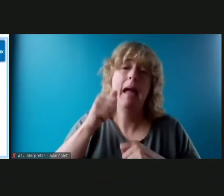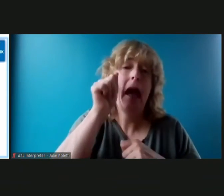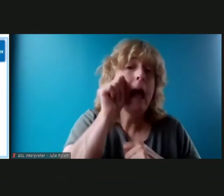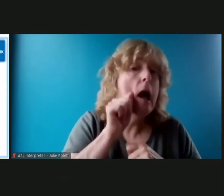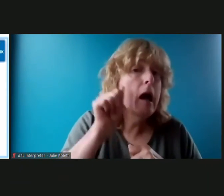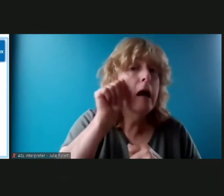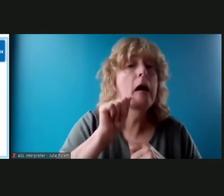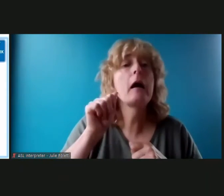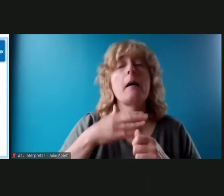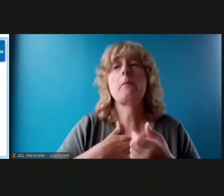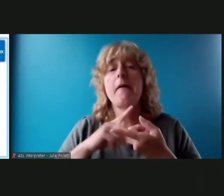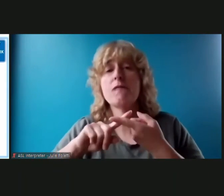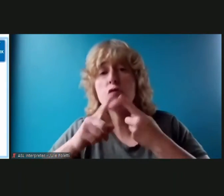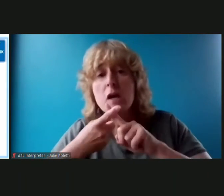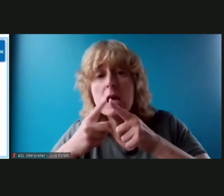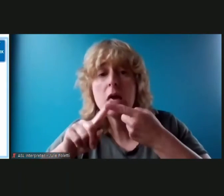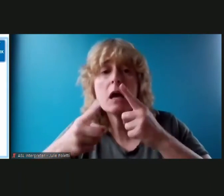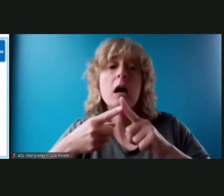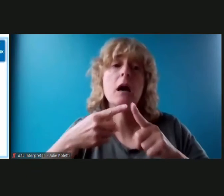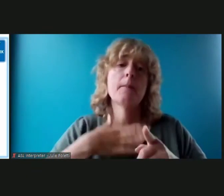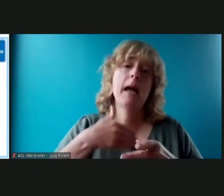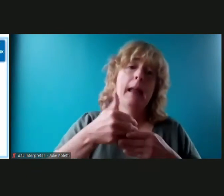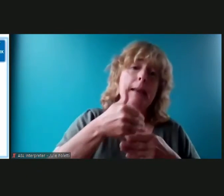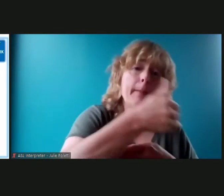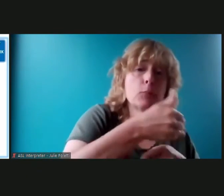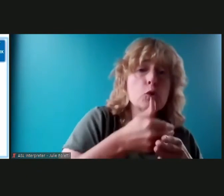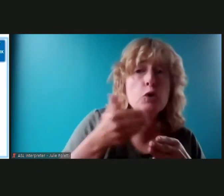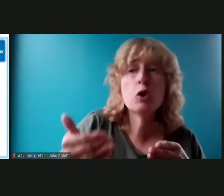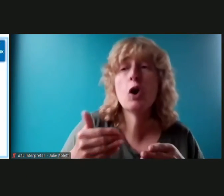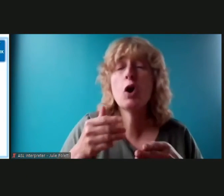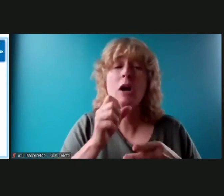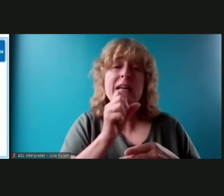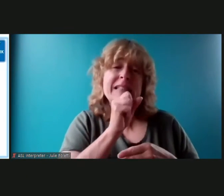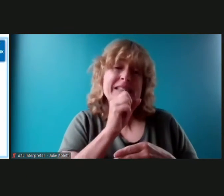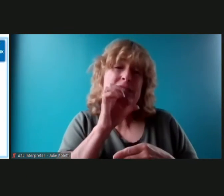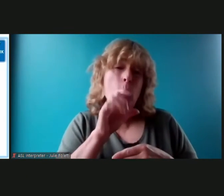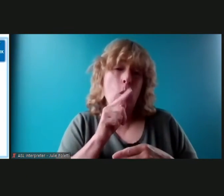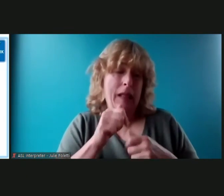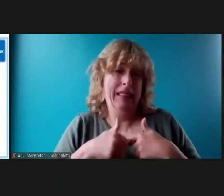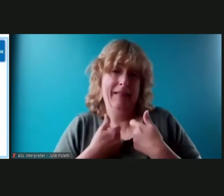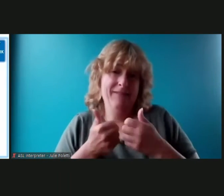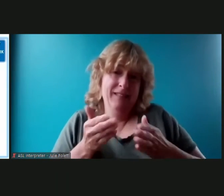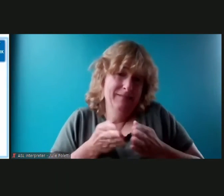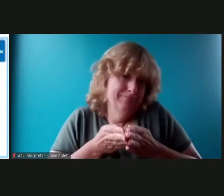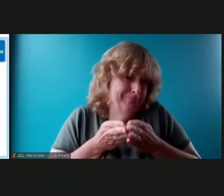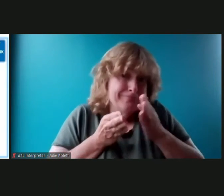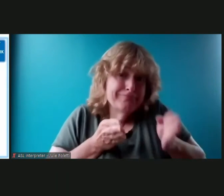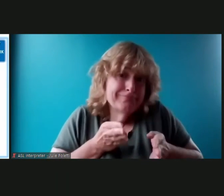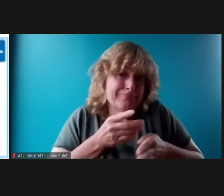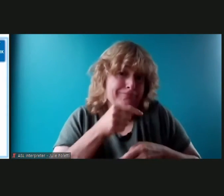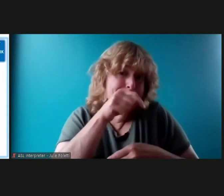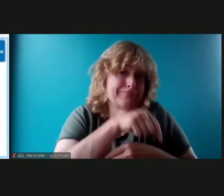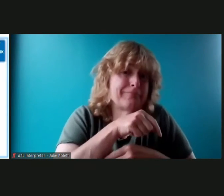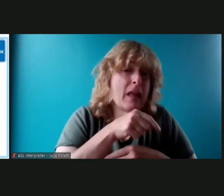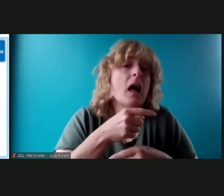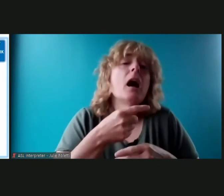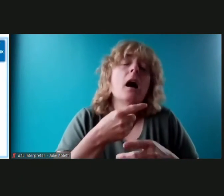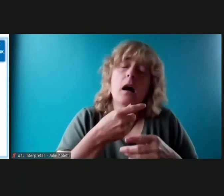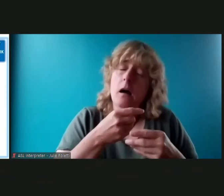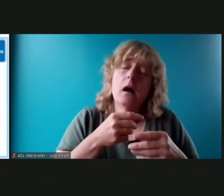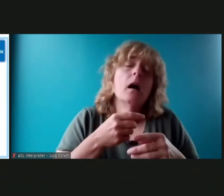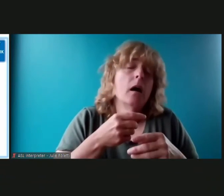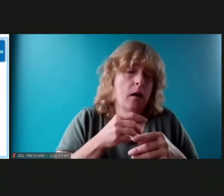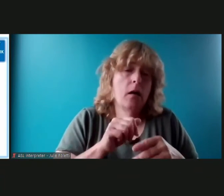my neighbors um you know the senior citizen that lives right next door to me um so this